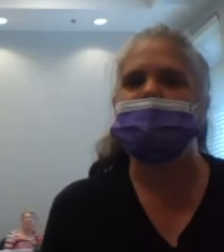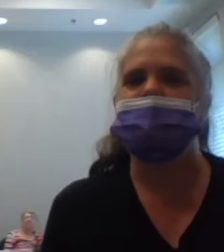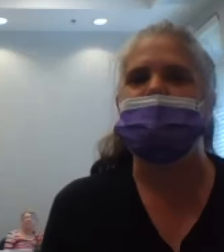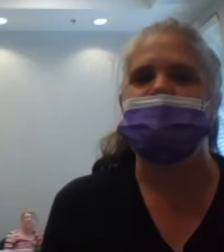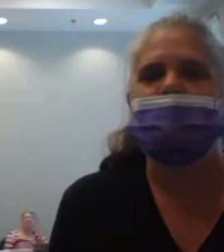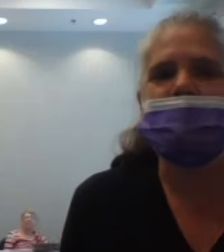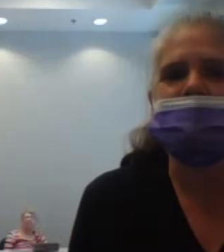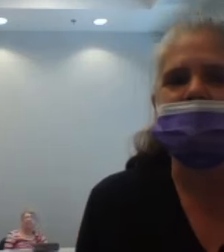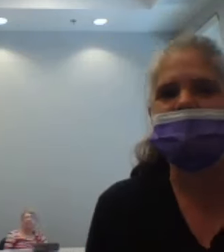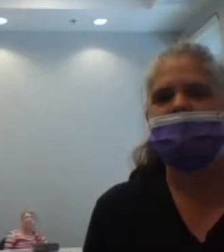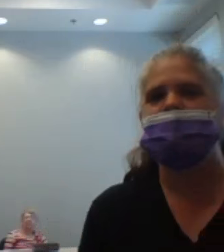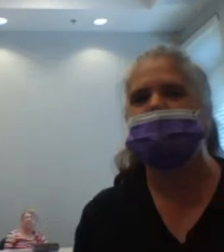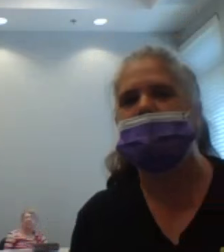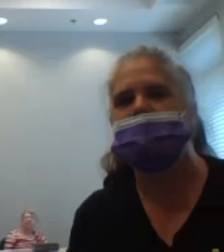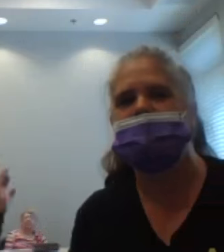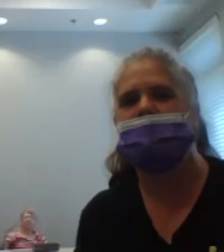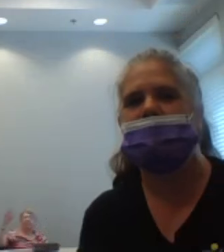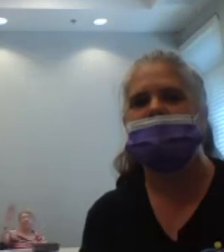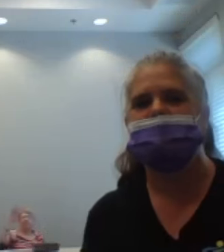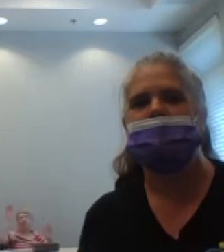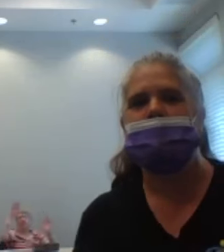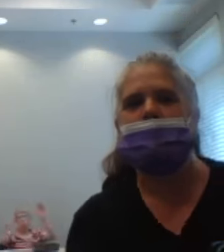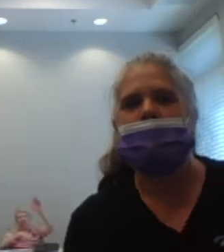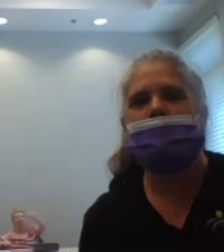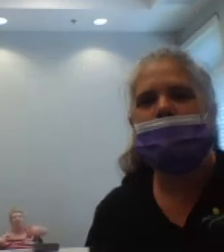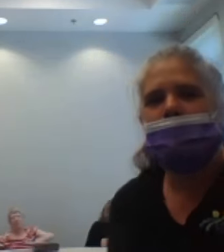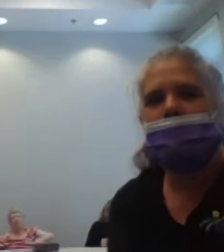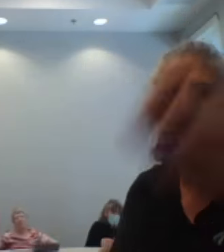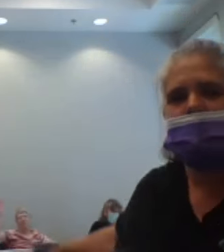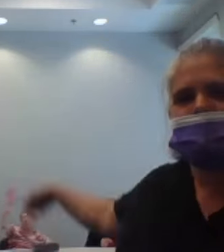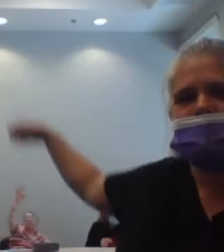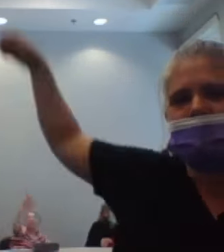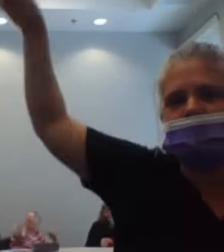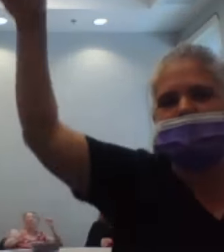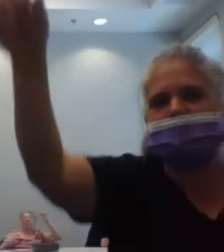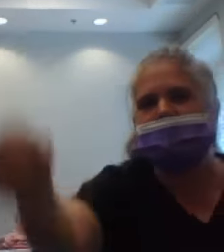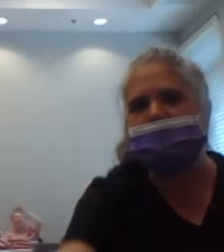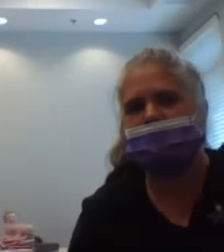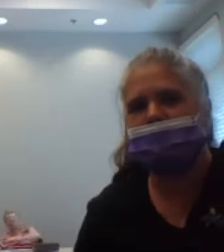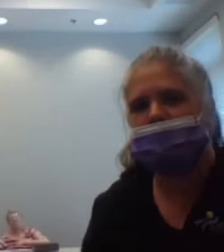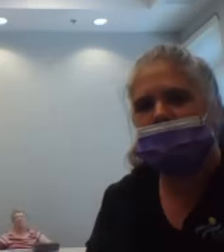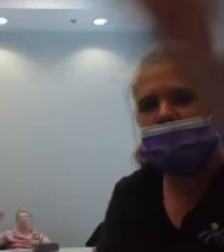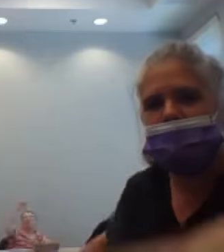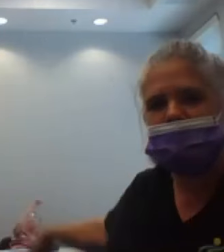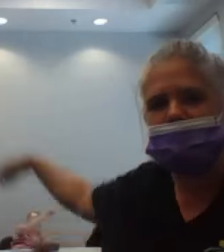do some swimming. Let's go swimming, you guys. One, two, three,